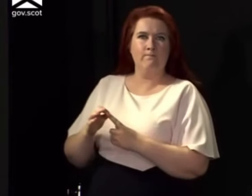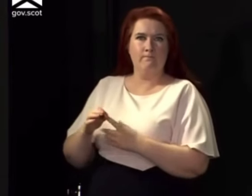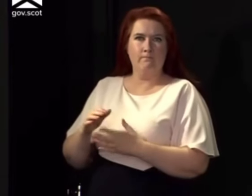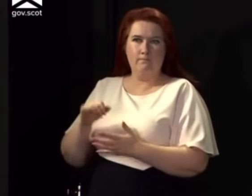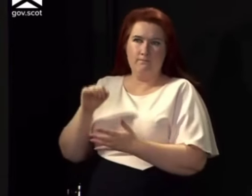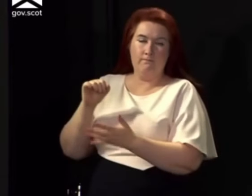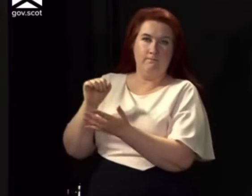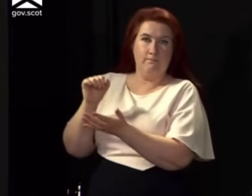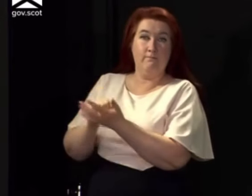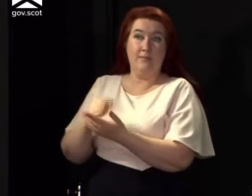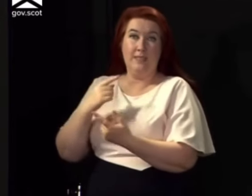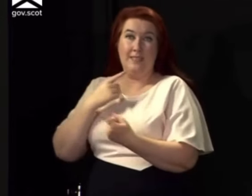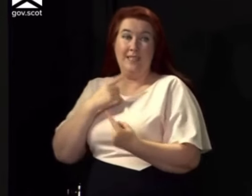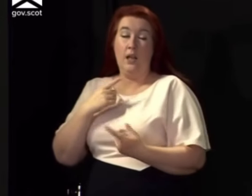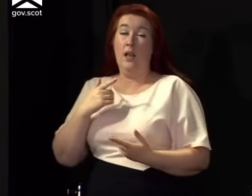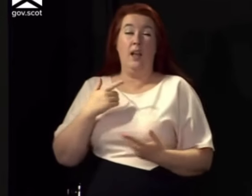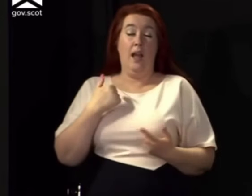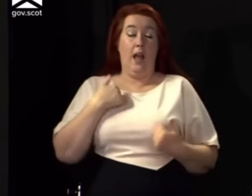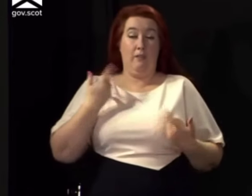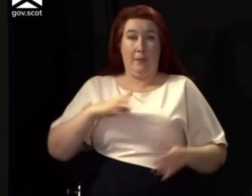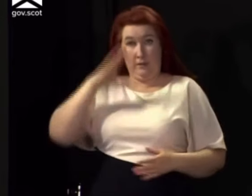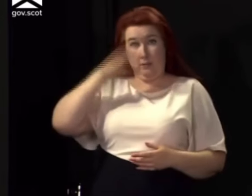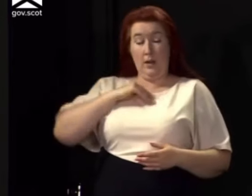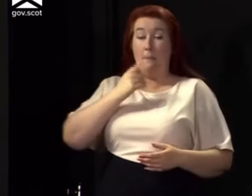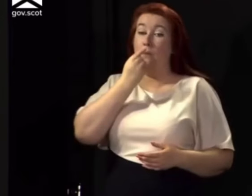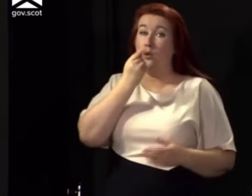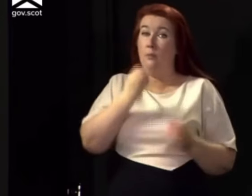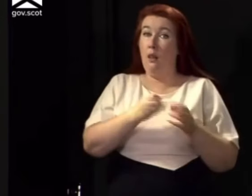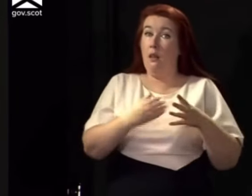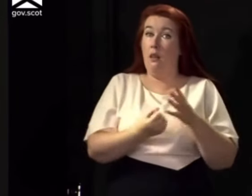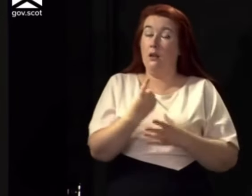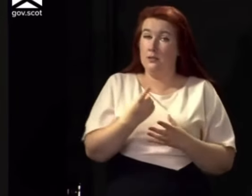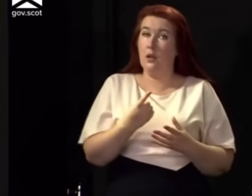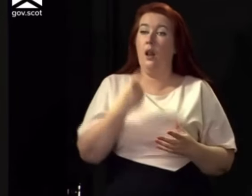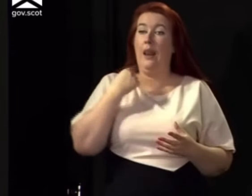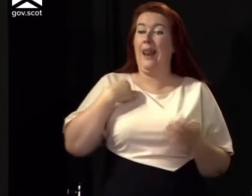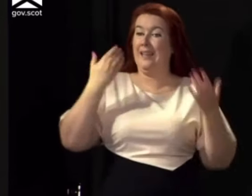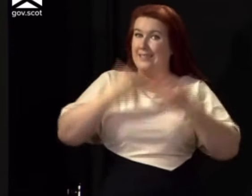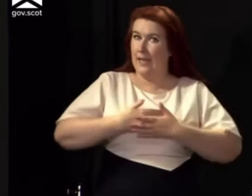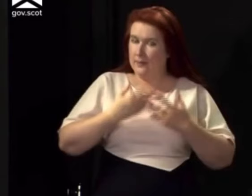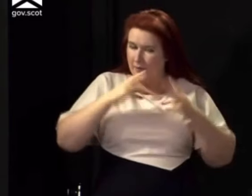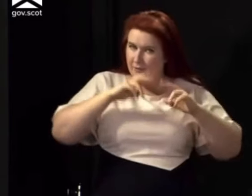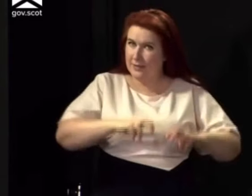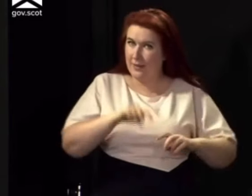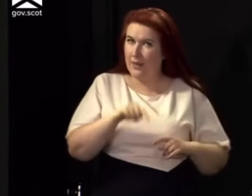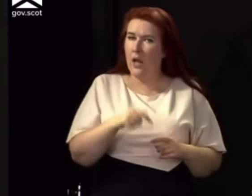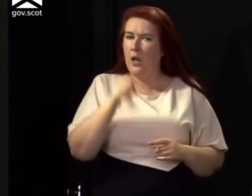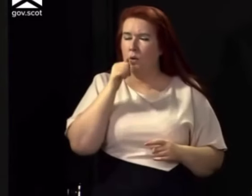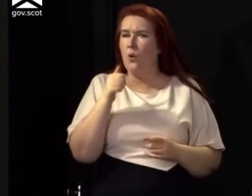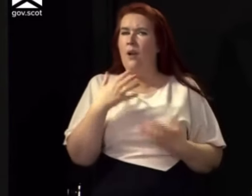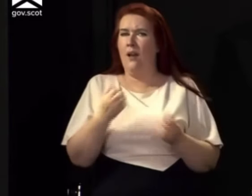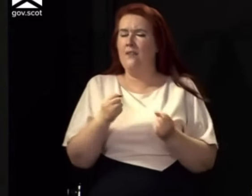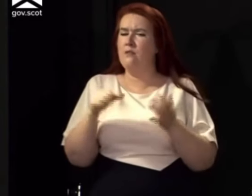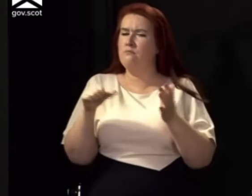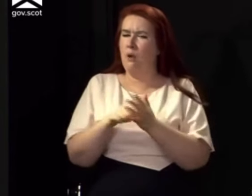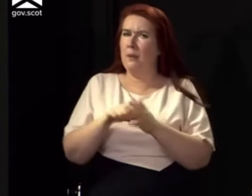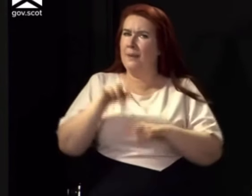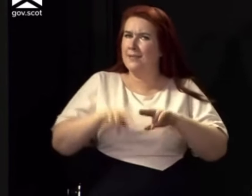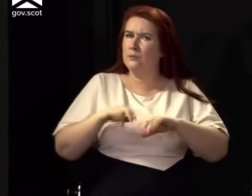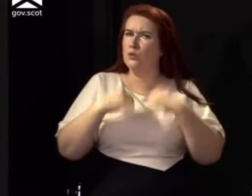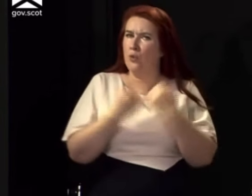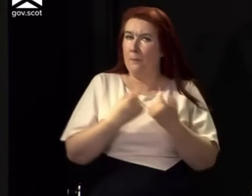I'm no misty moon face with a fucking crystal ball that can tell them any different. I'm just saying to people to be aware and take care.